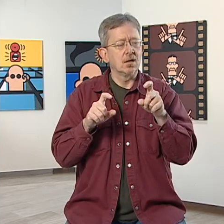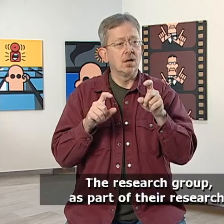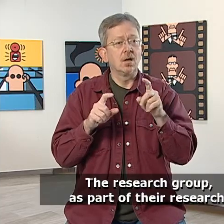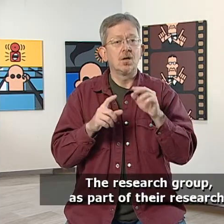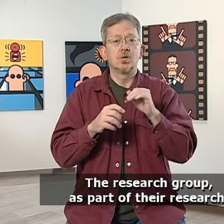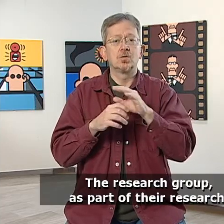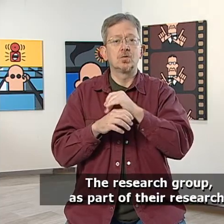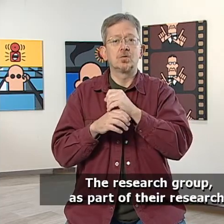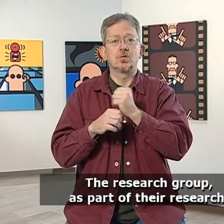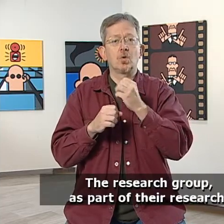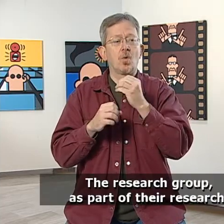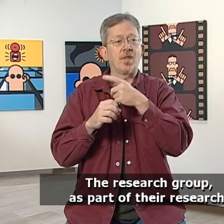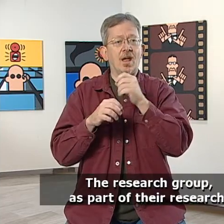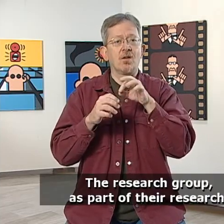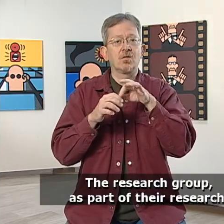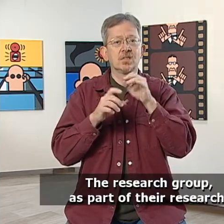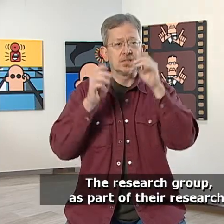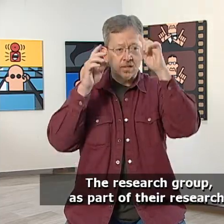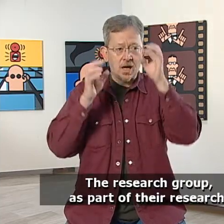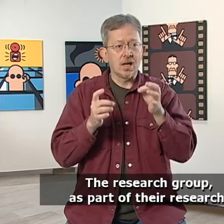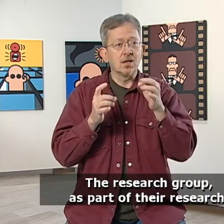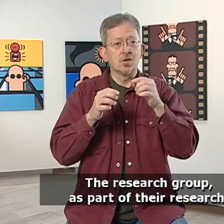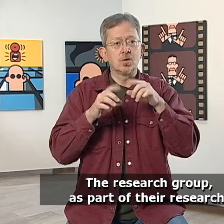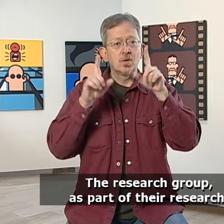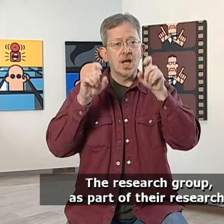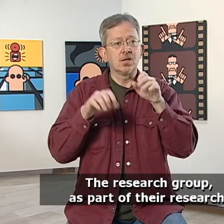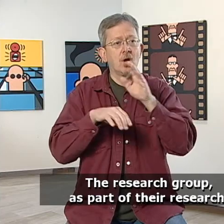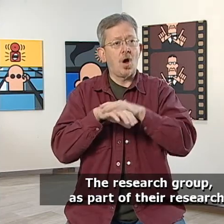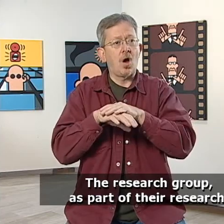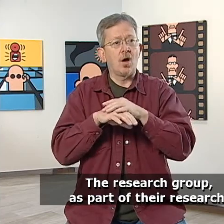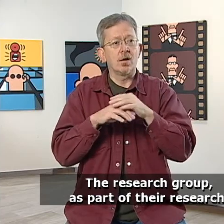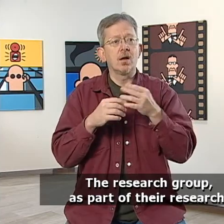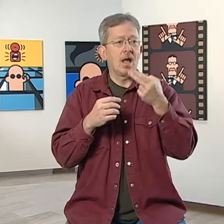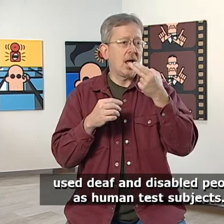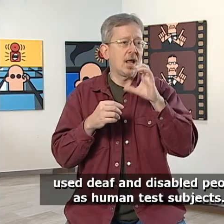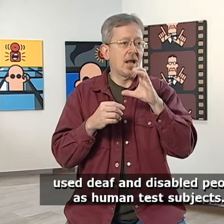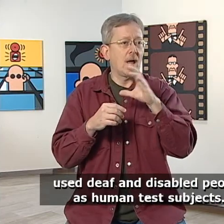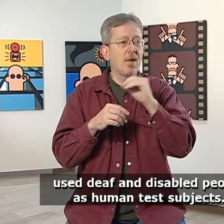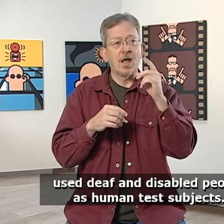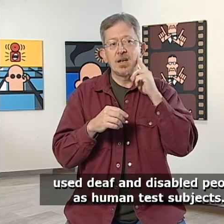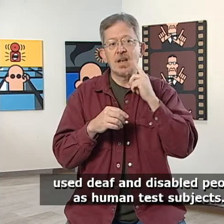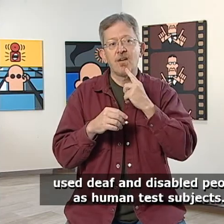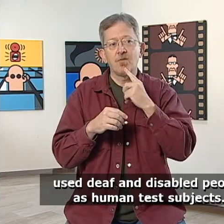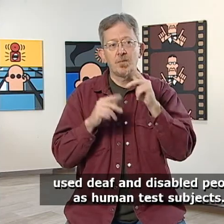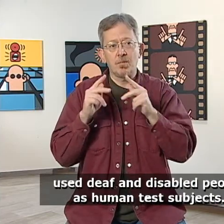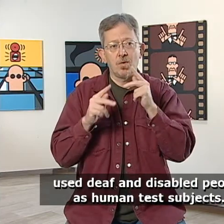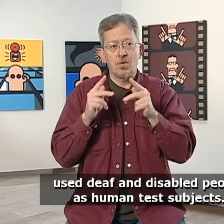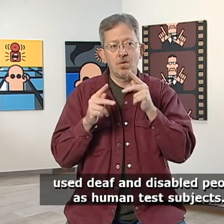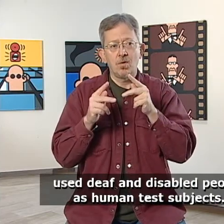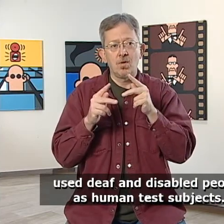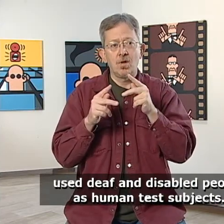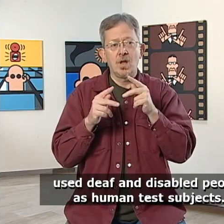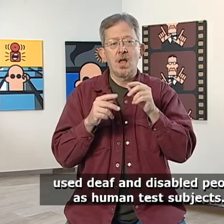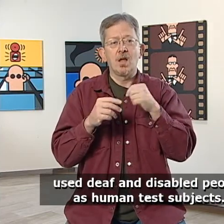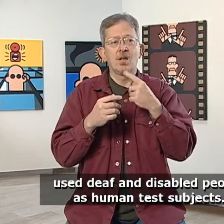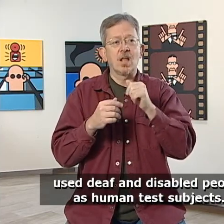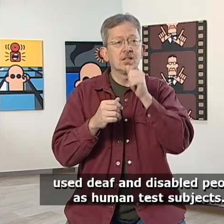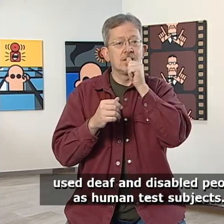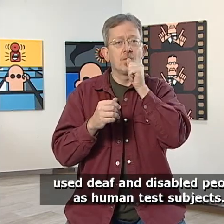The research group, as part of their research, used deaf and disabled people as human